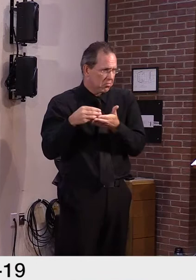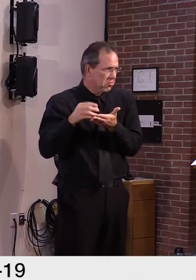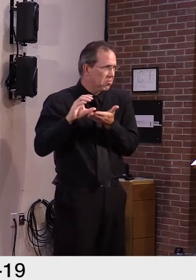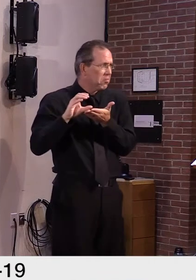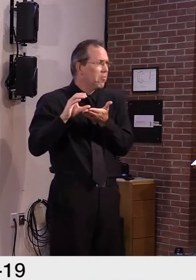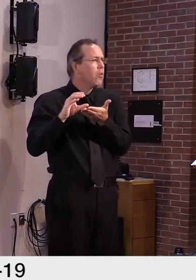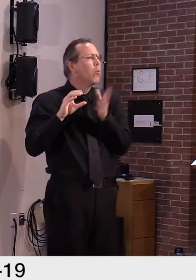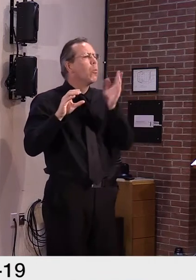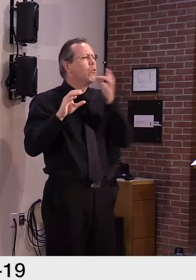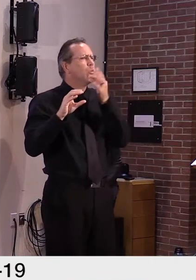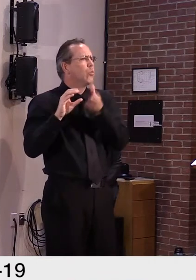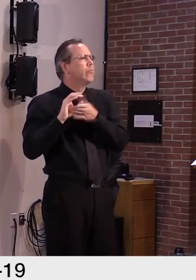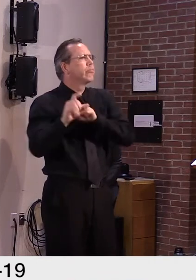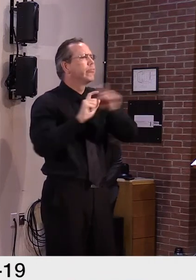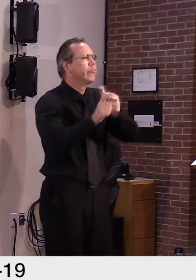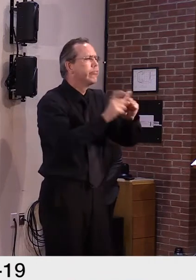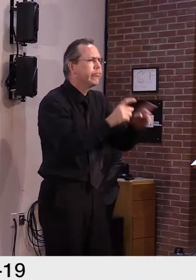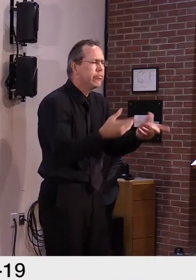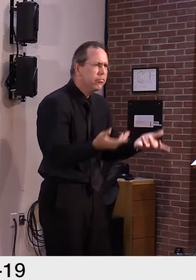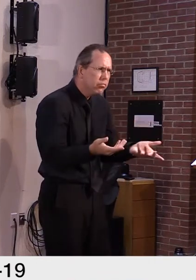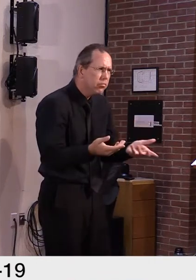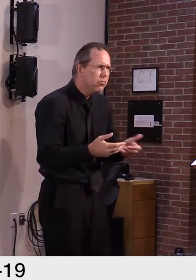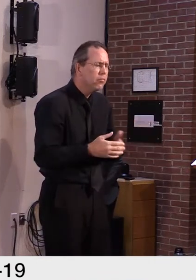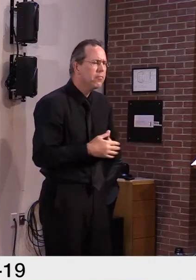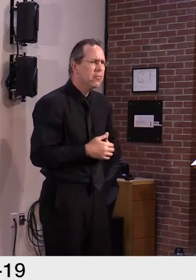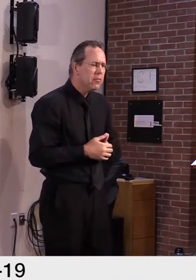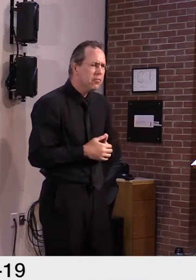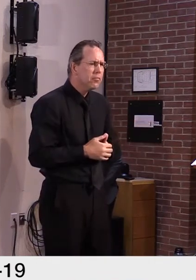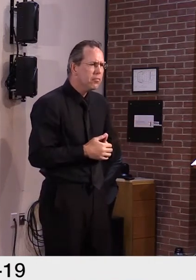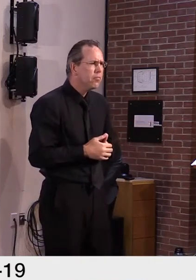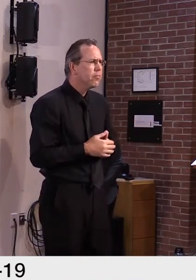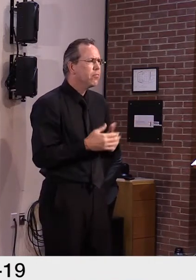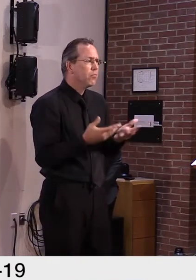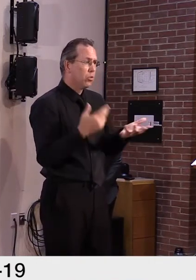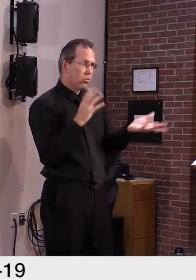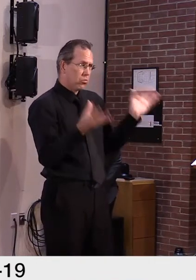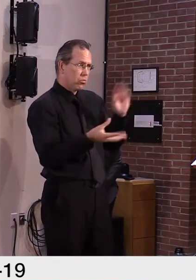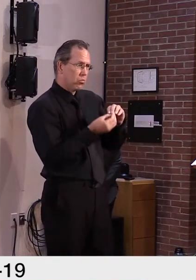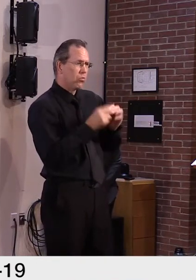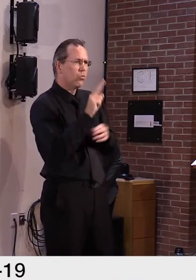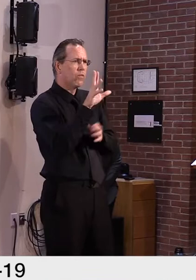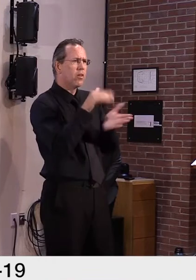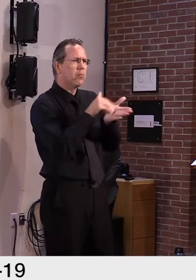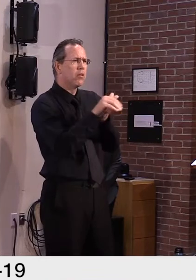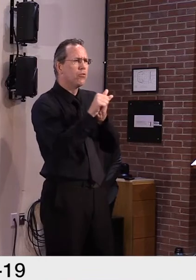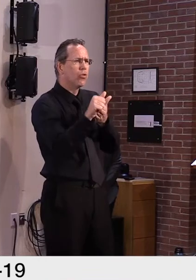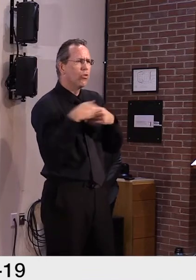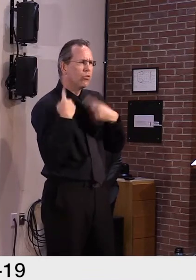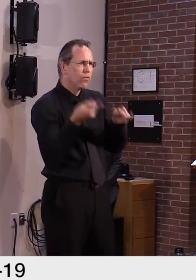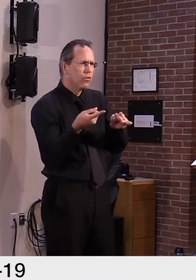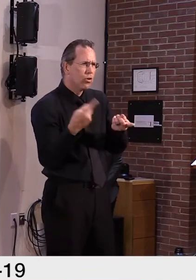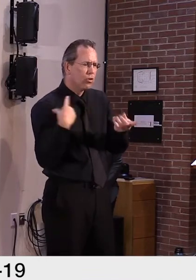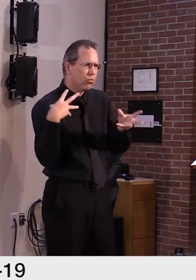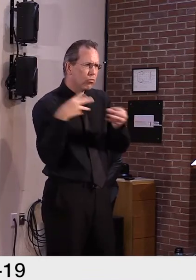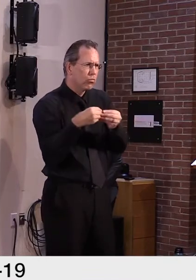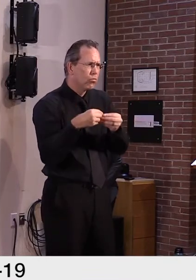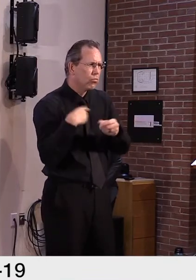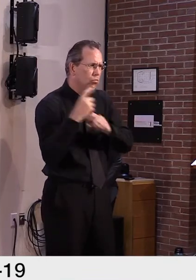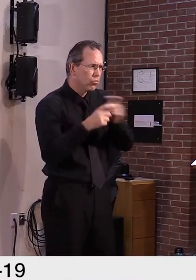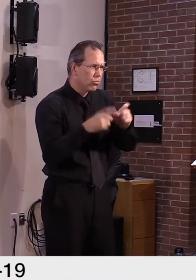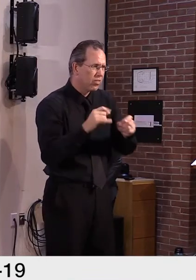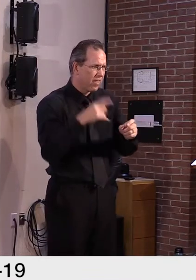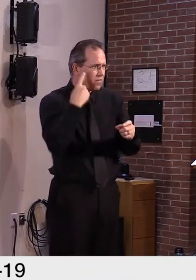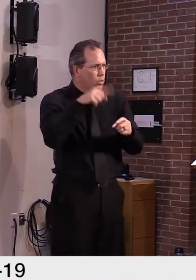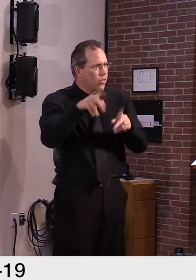given that this is a few days old to $25 million, and we're looking over the rest of the applications. As you know, legislature has